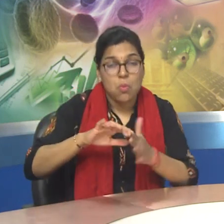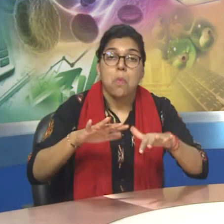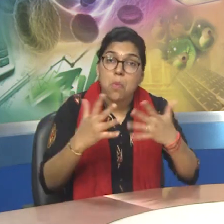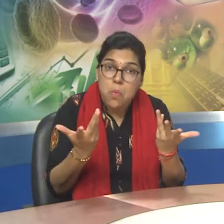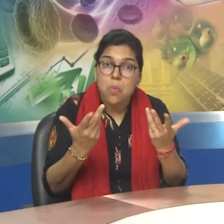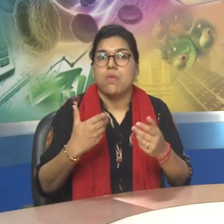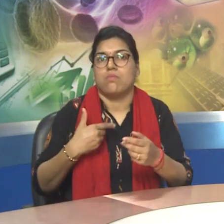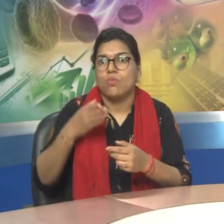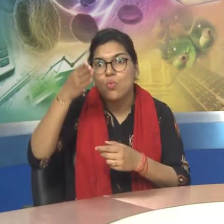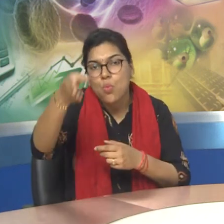for the publisher.